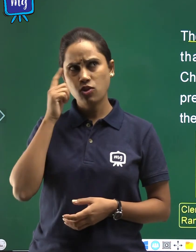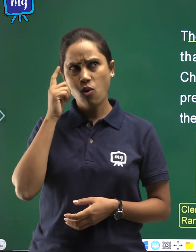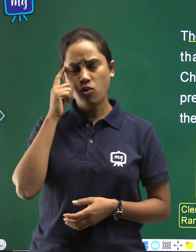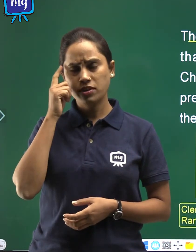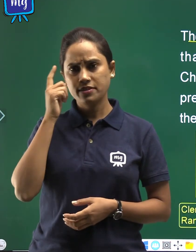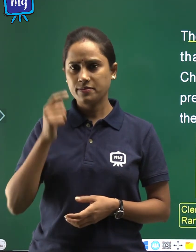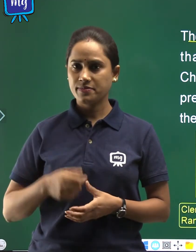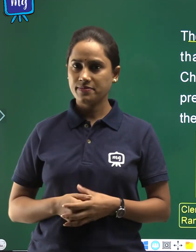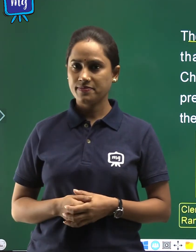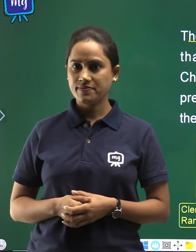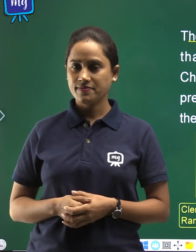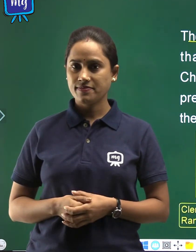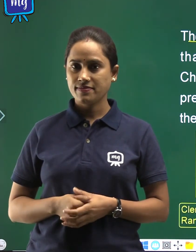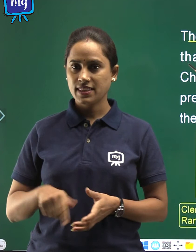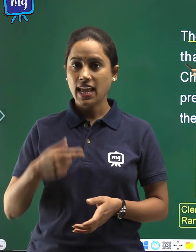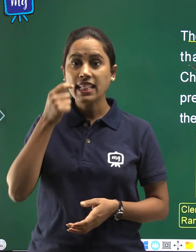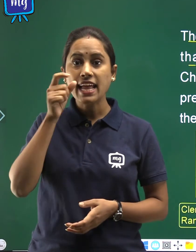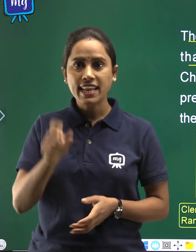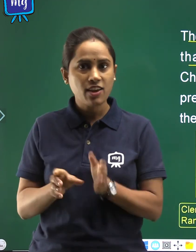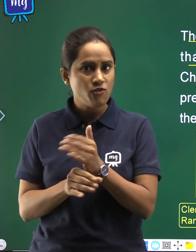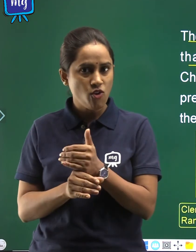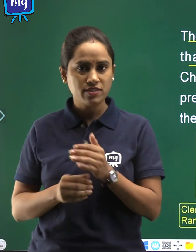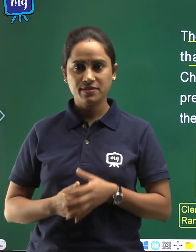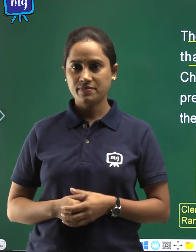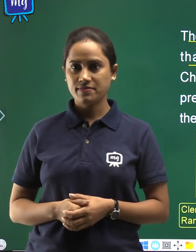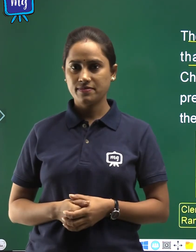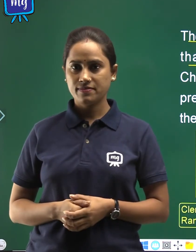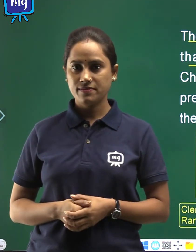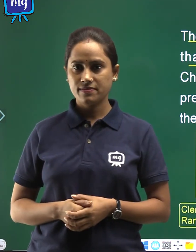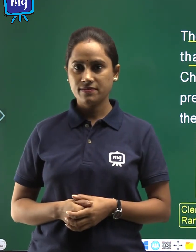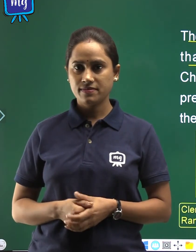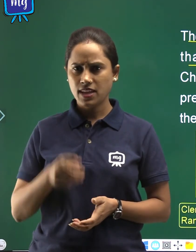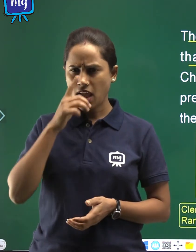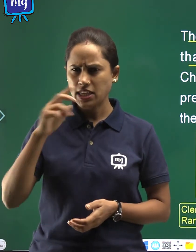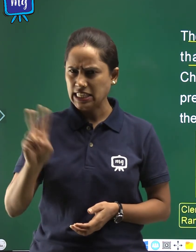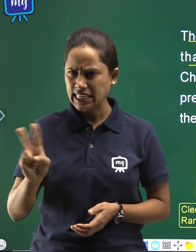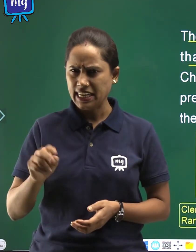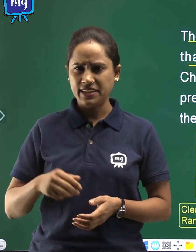that he was cheating.